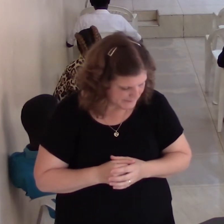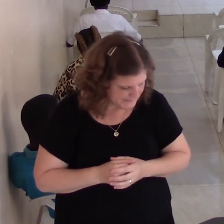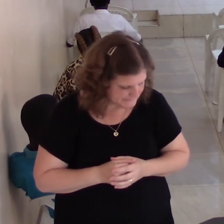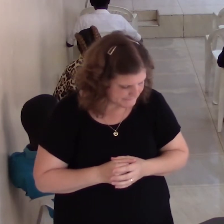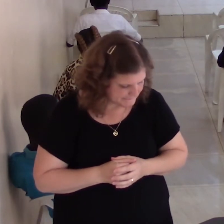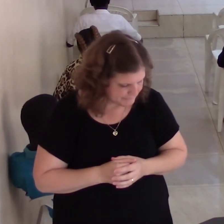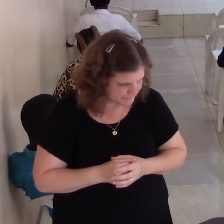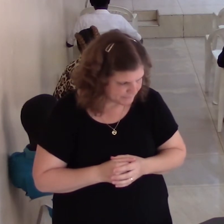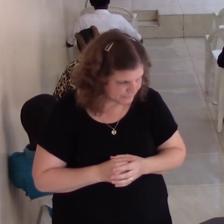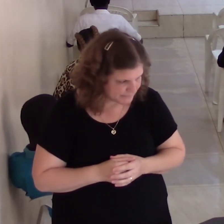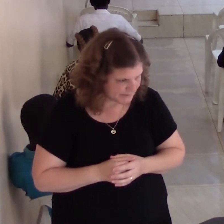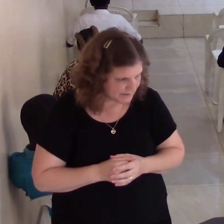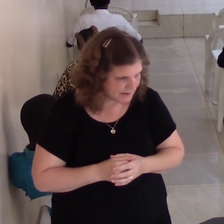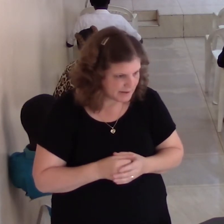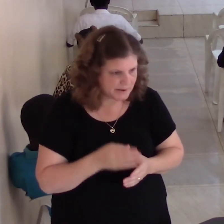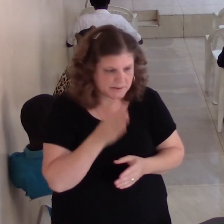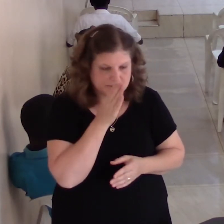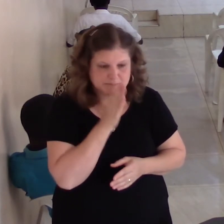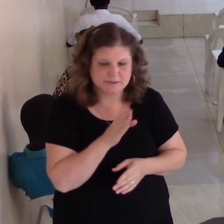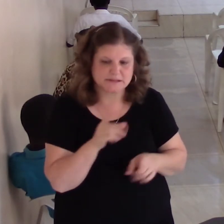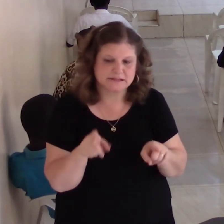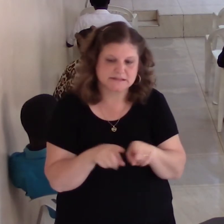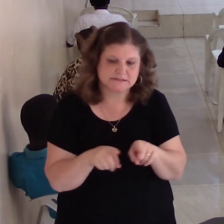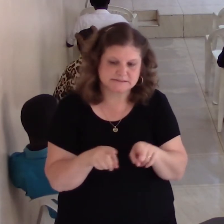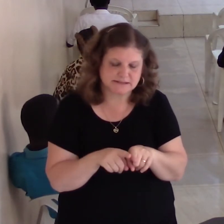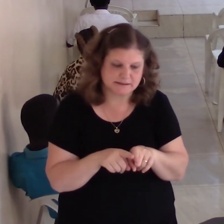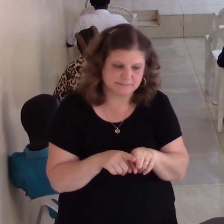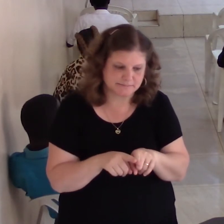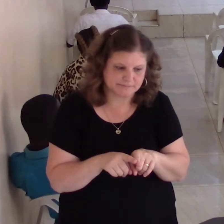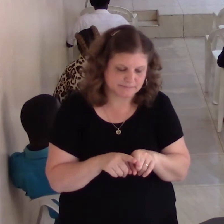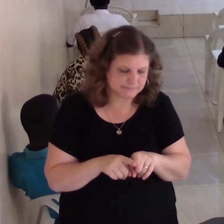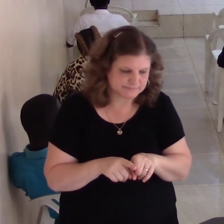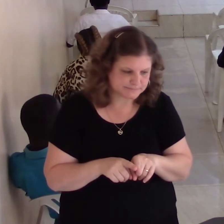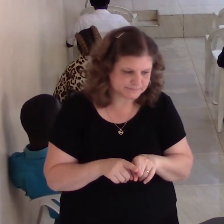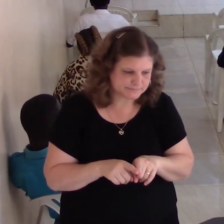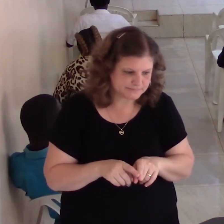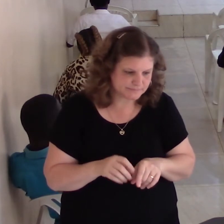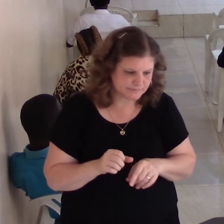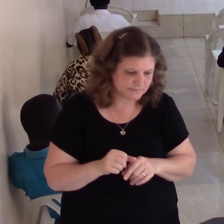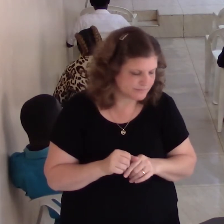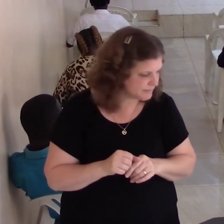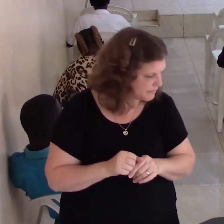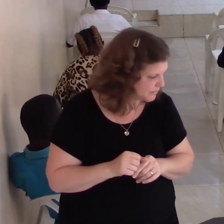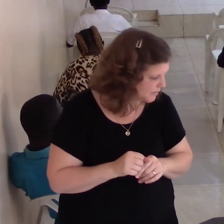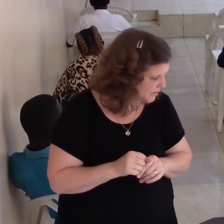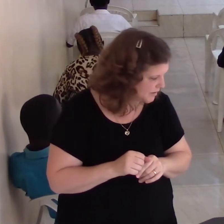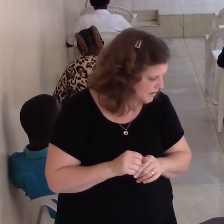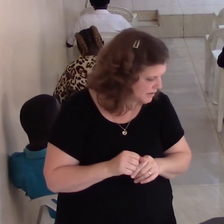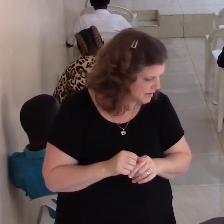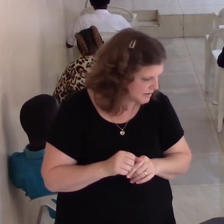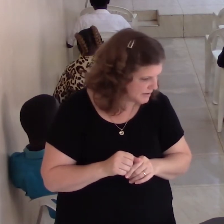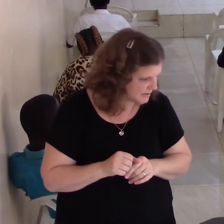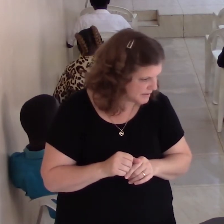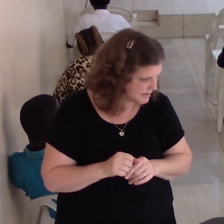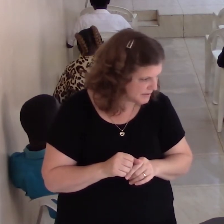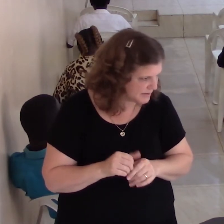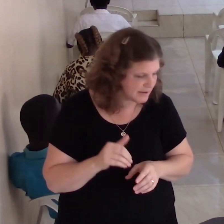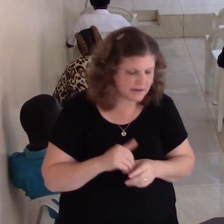just in me. Yes, mother, yes, mother, relationships, but in every area of life,